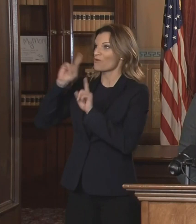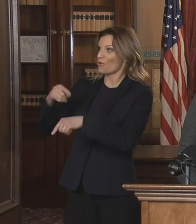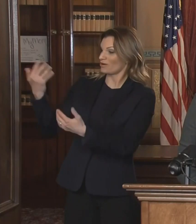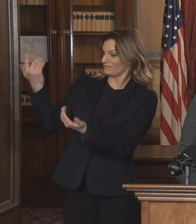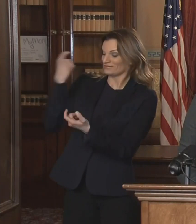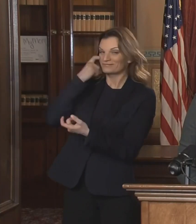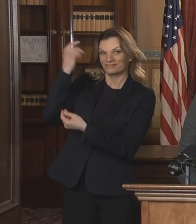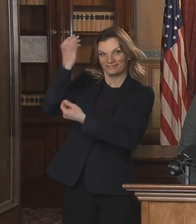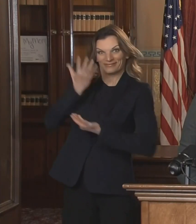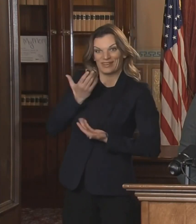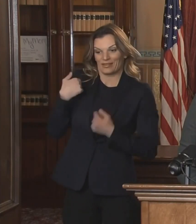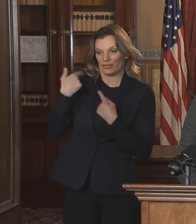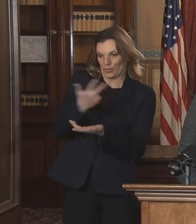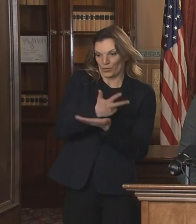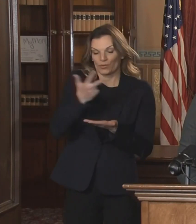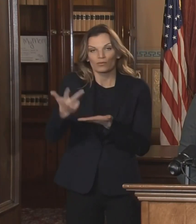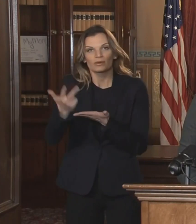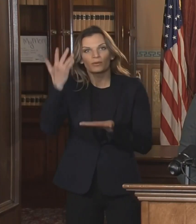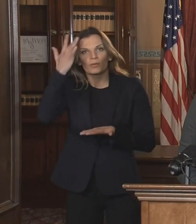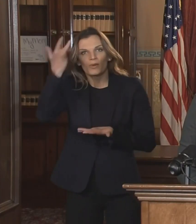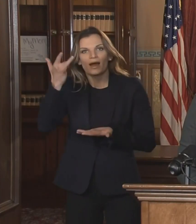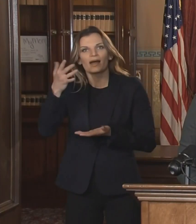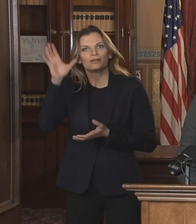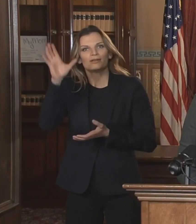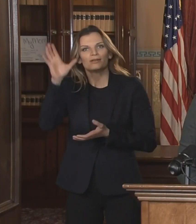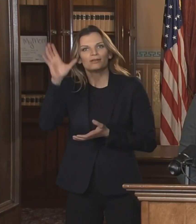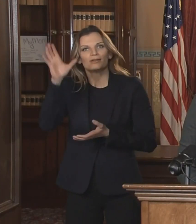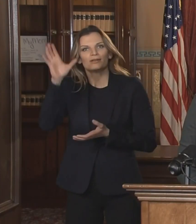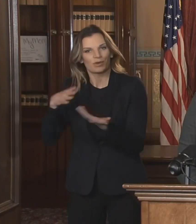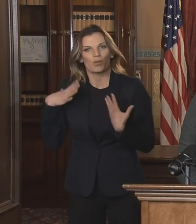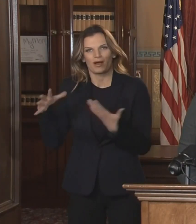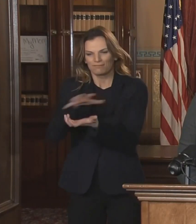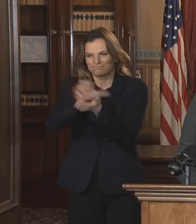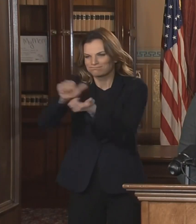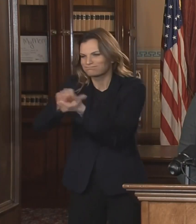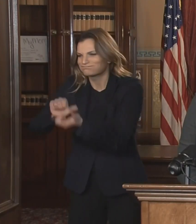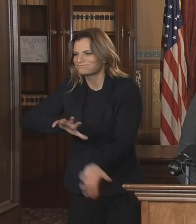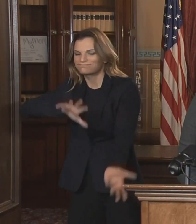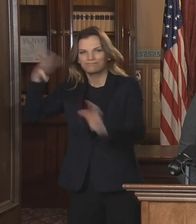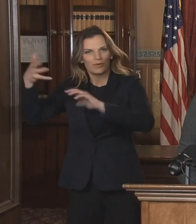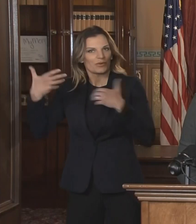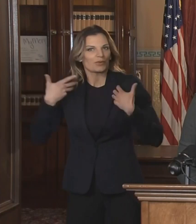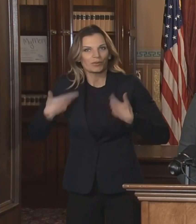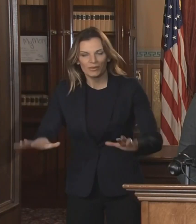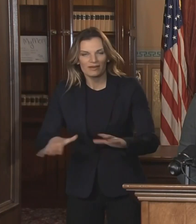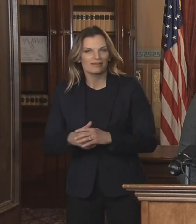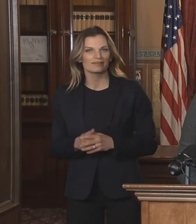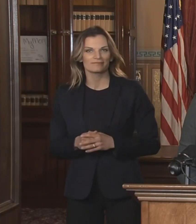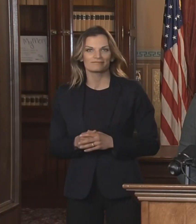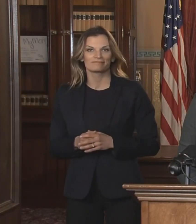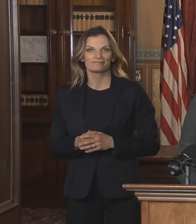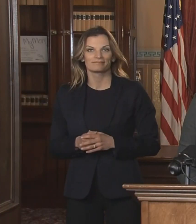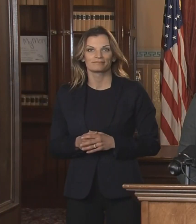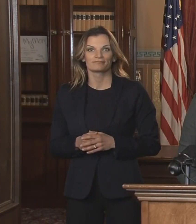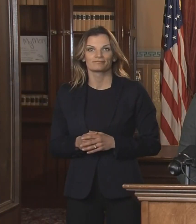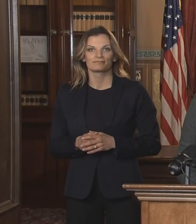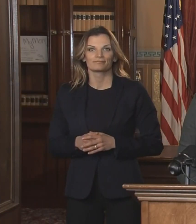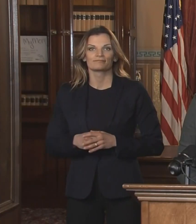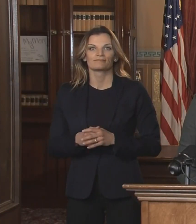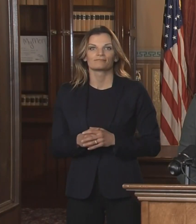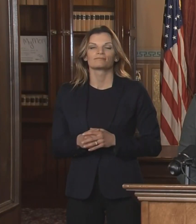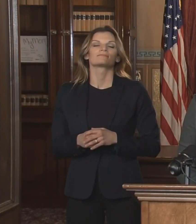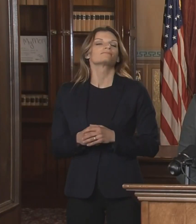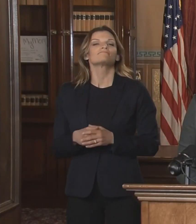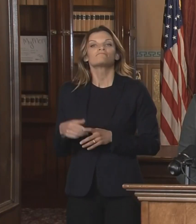and to protect small businesses from the virus. These steps are what public health experts say